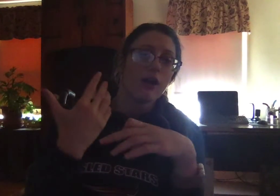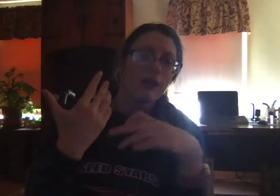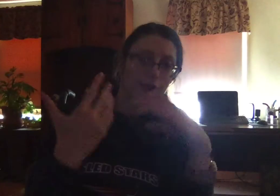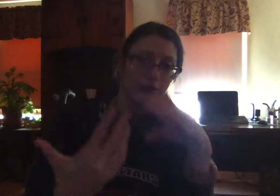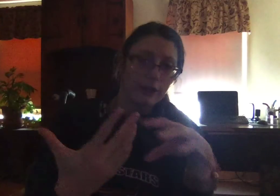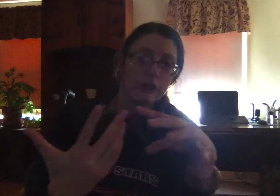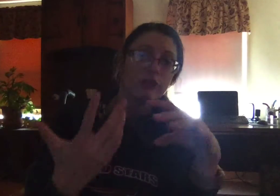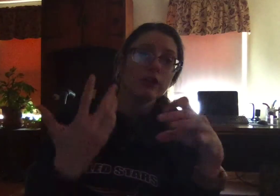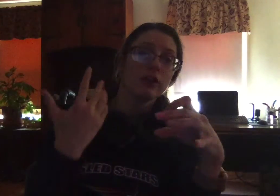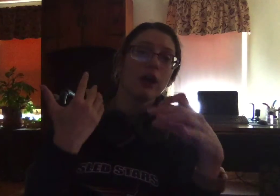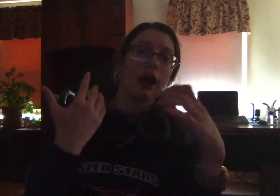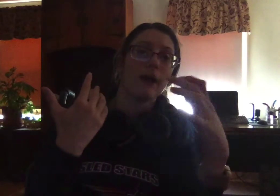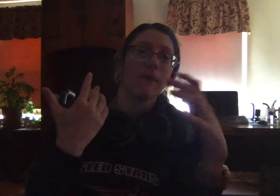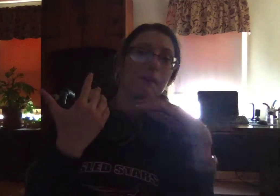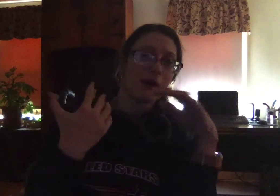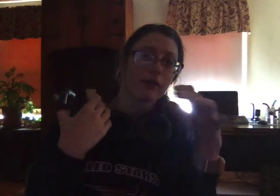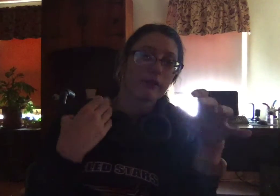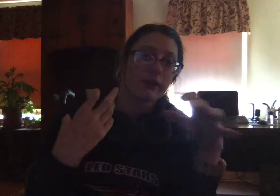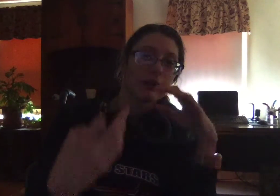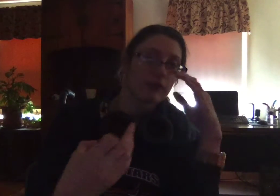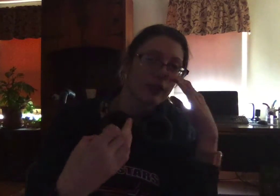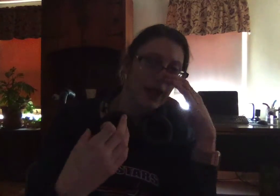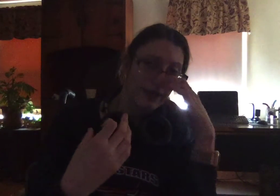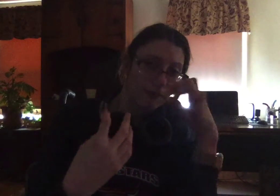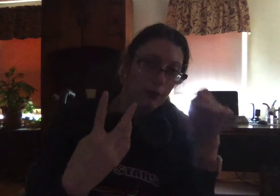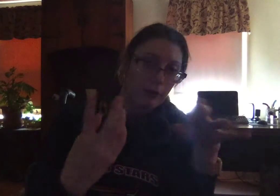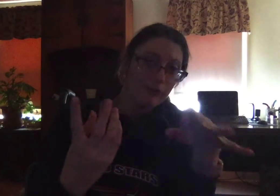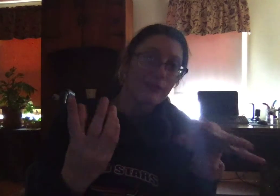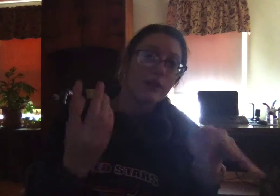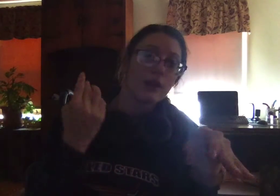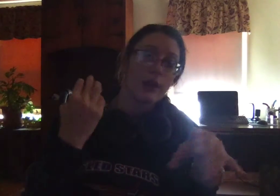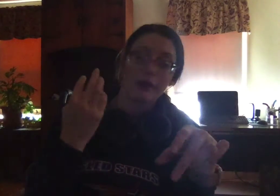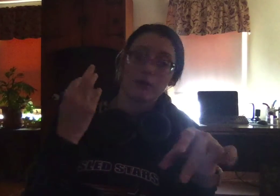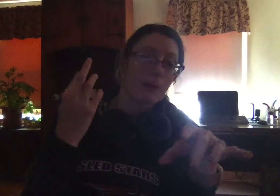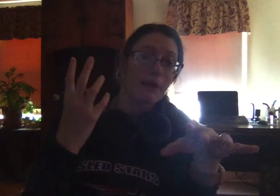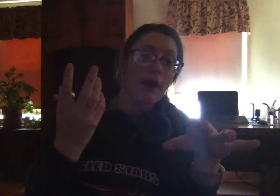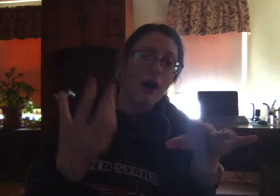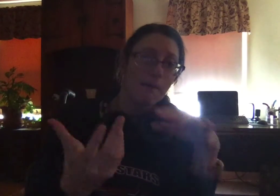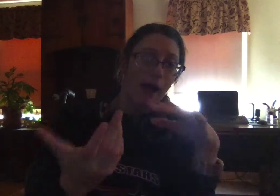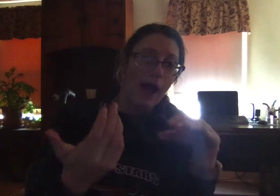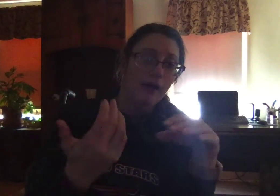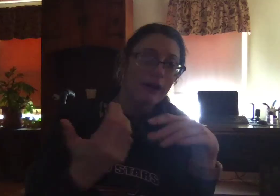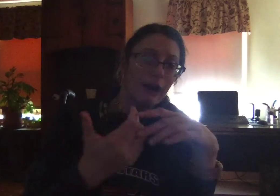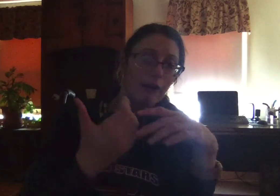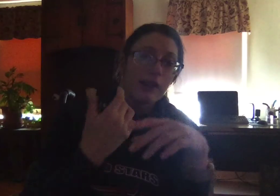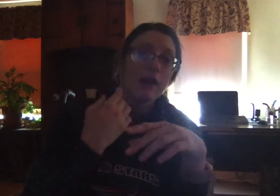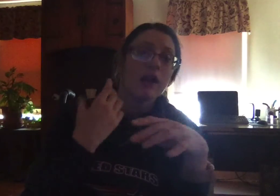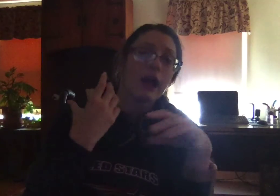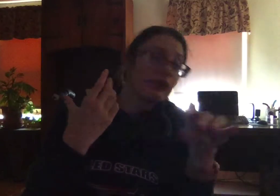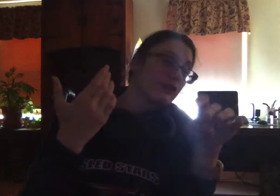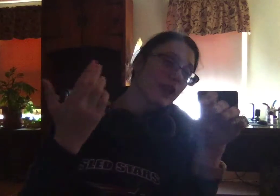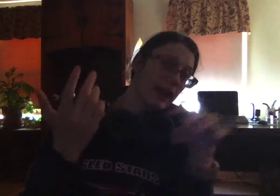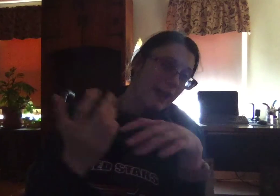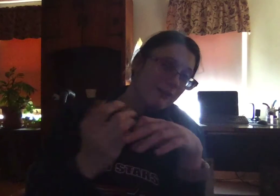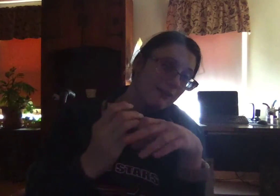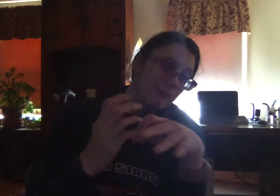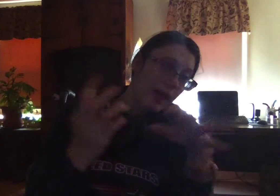that footage I'm not good at computers it's probably all my iCloud I just can't access my